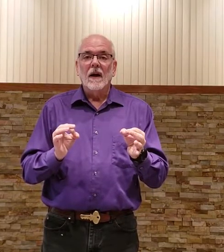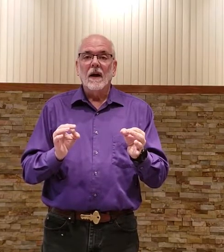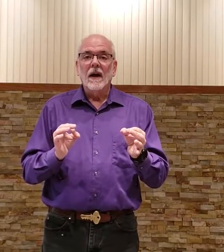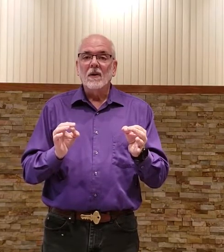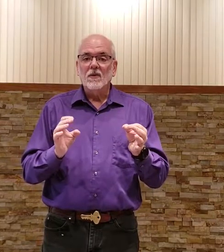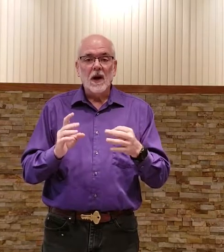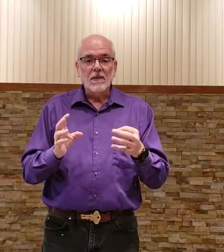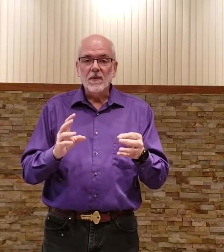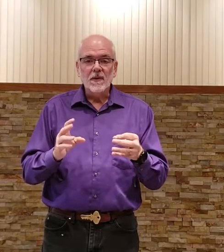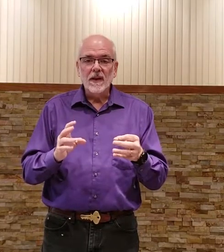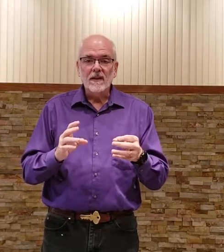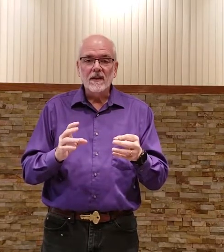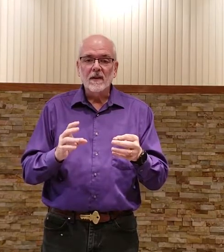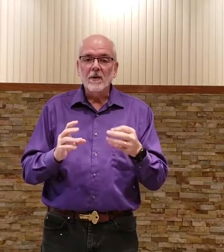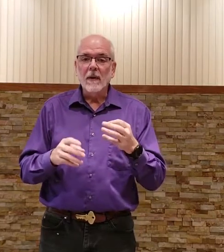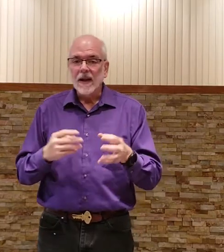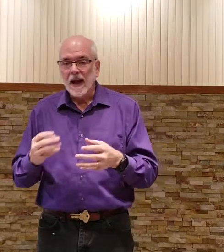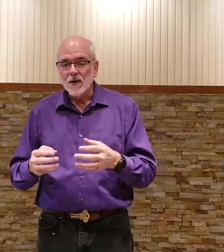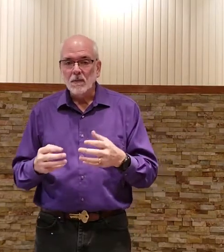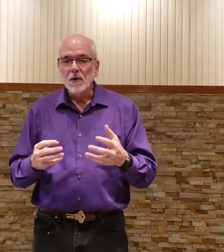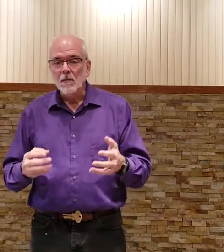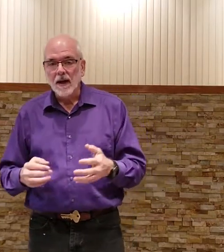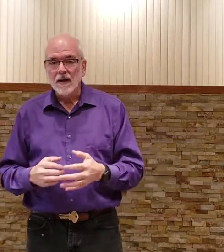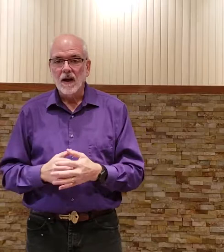and you'll drop a few sentences and you might catch up and you might not